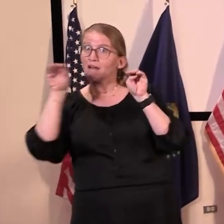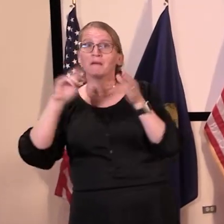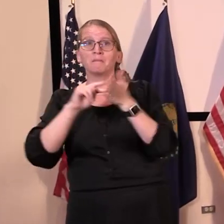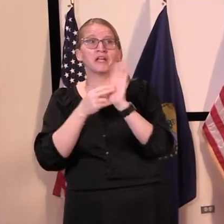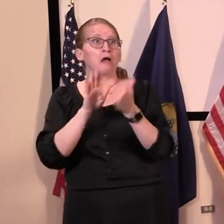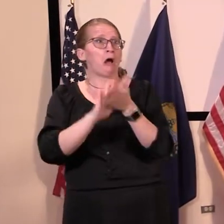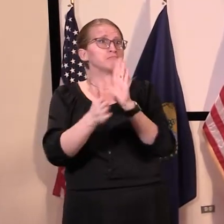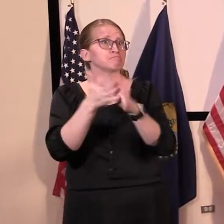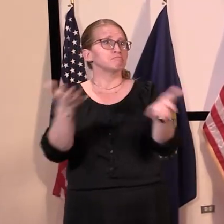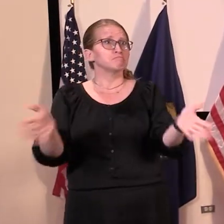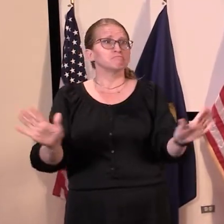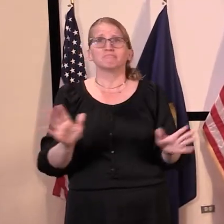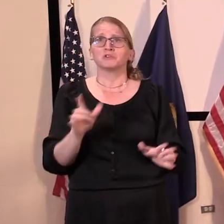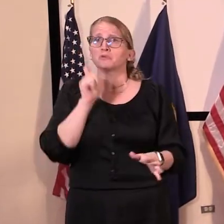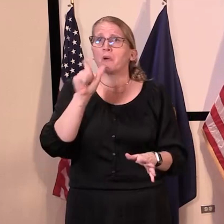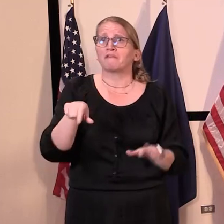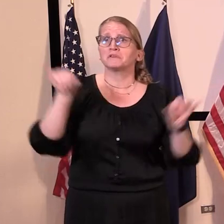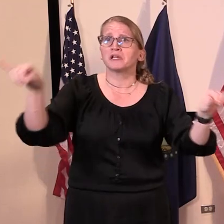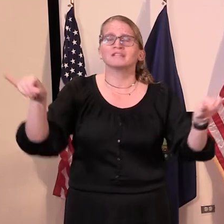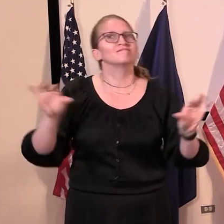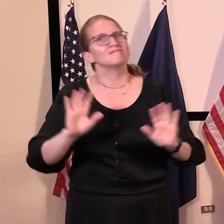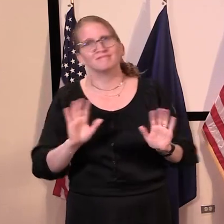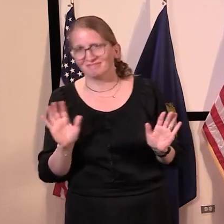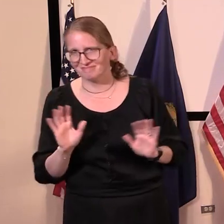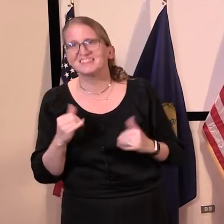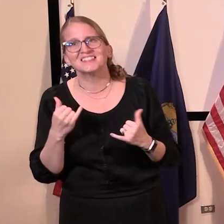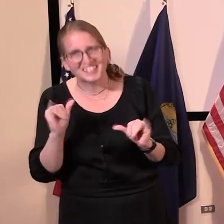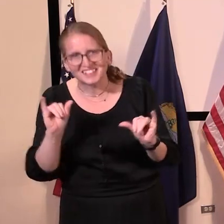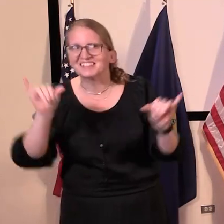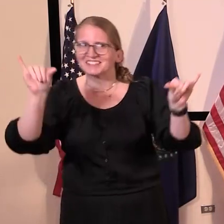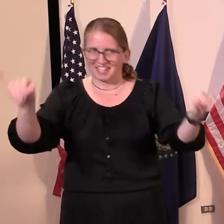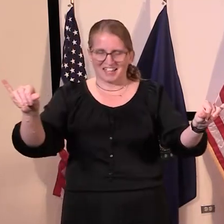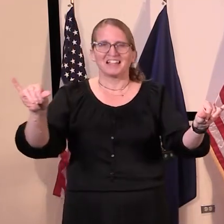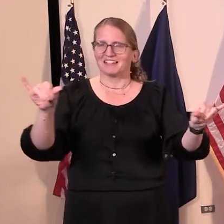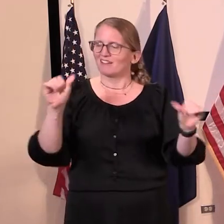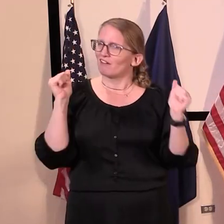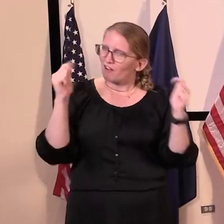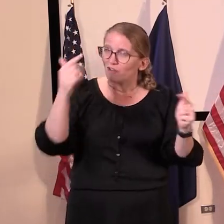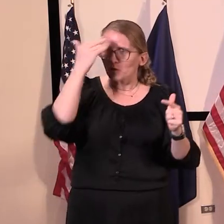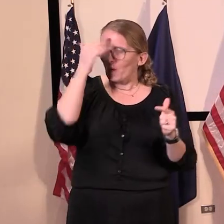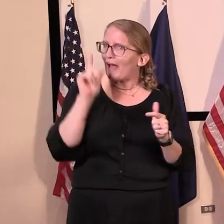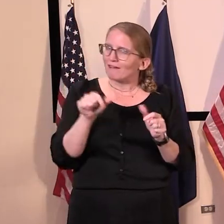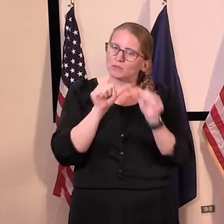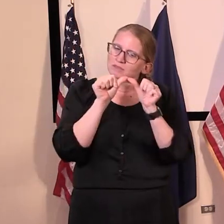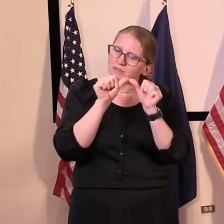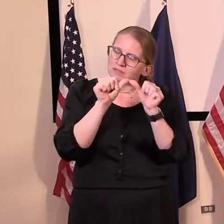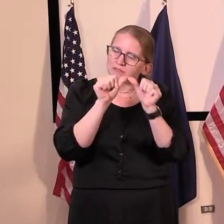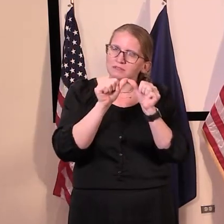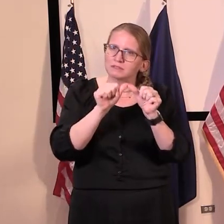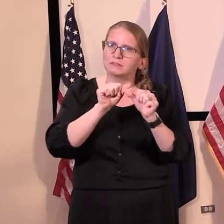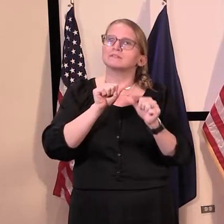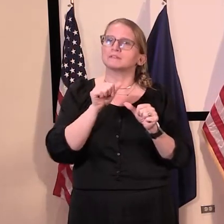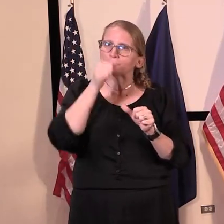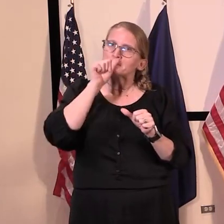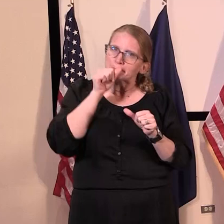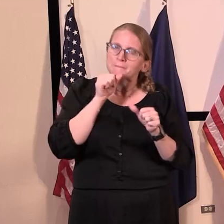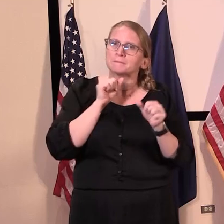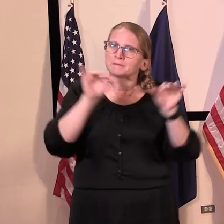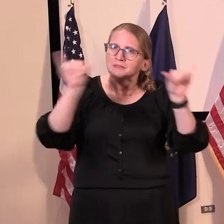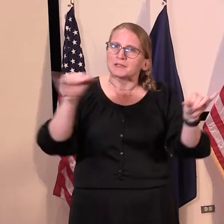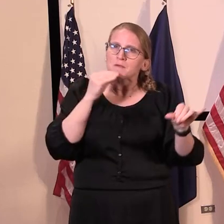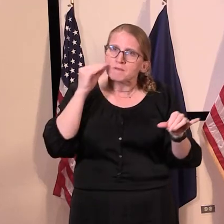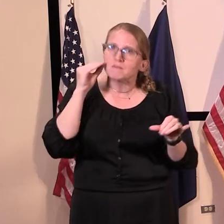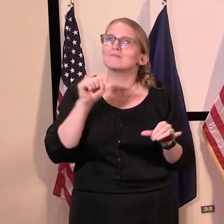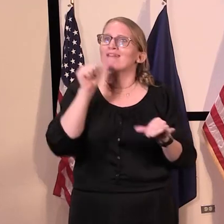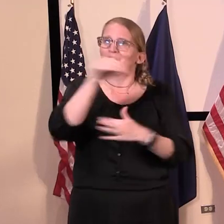because I think we all know it's going to take us all doing more of what we've been doing to get us through this plateau and into